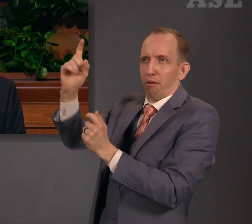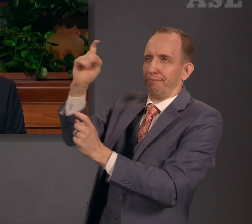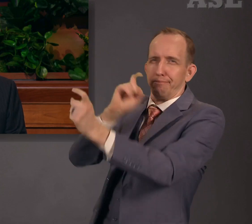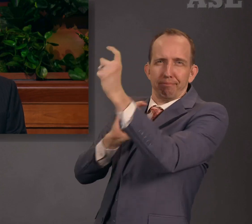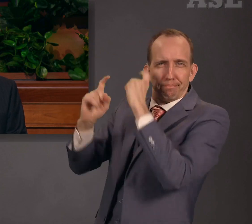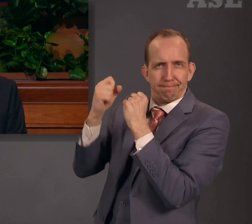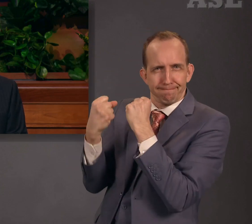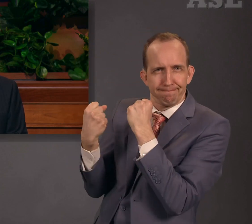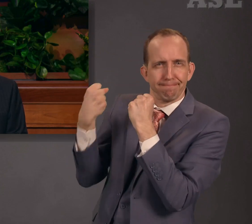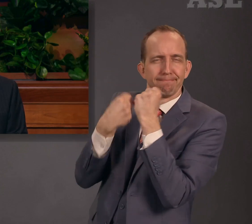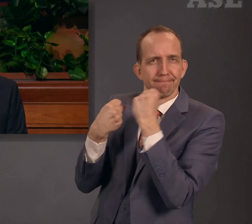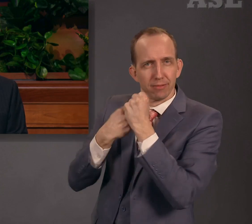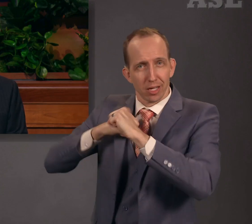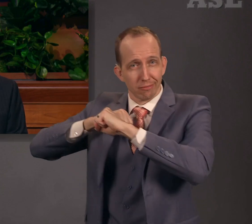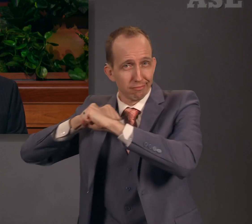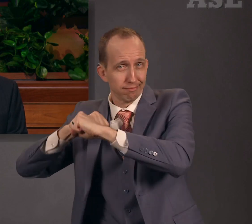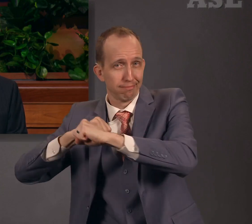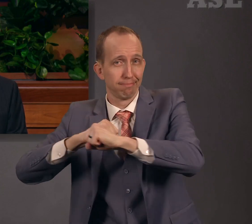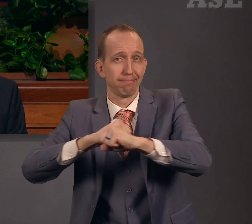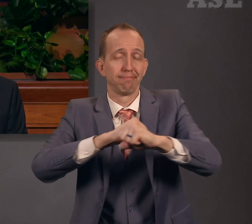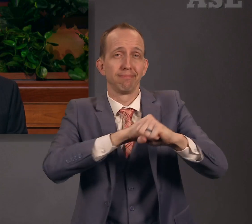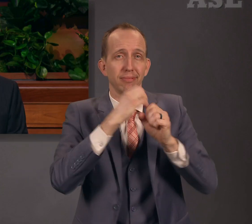guidance, protection, and peace.